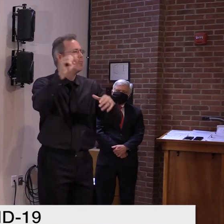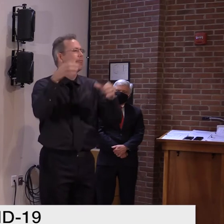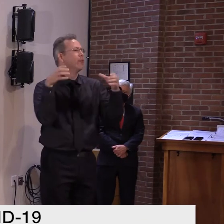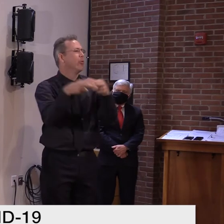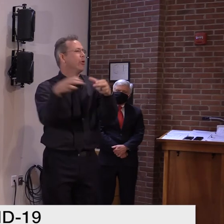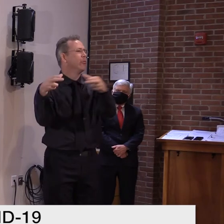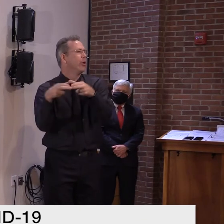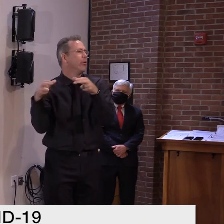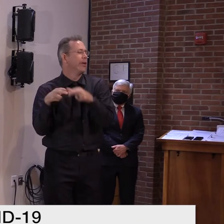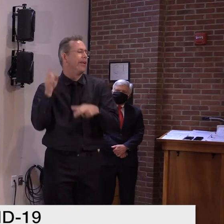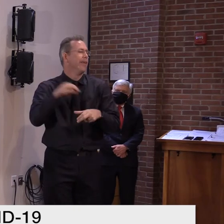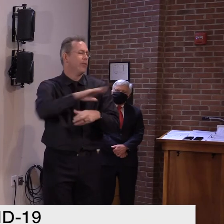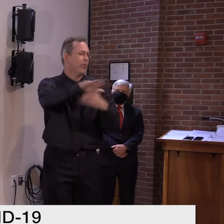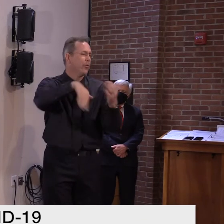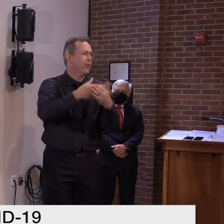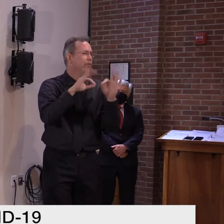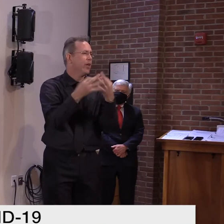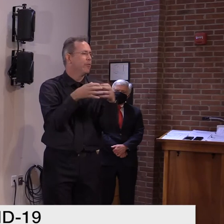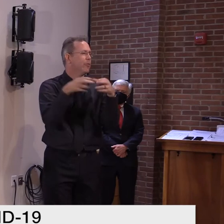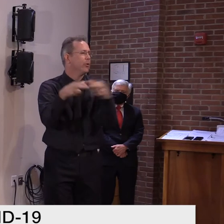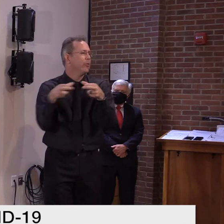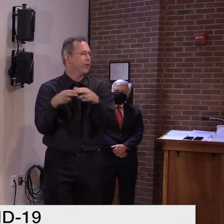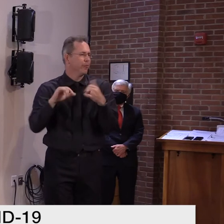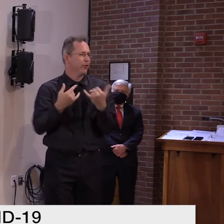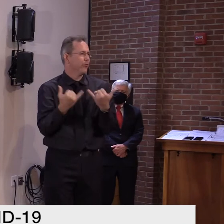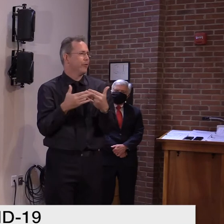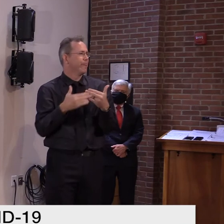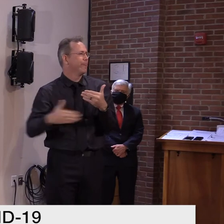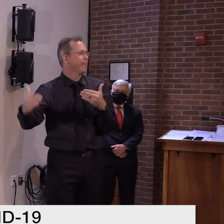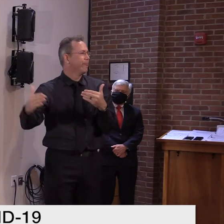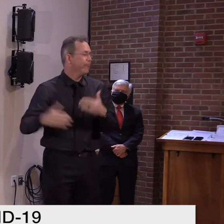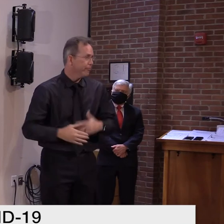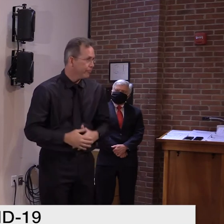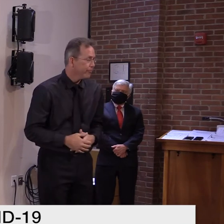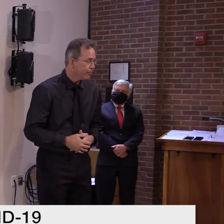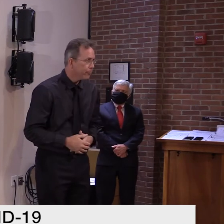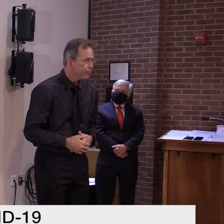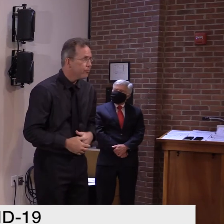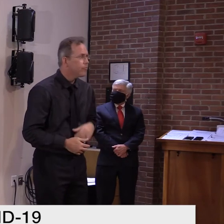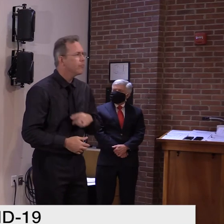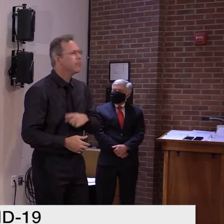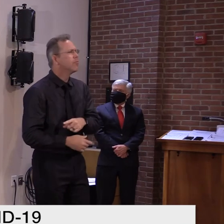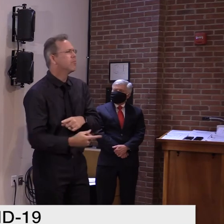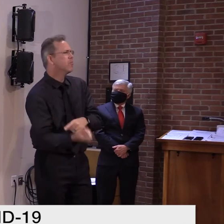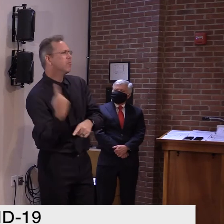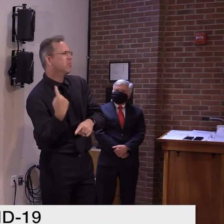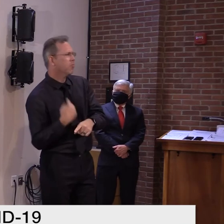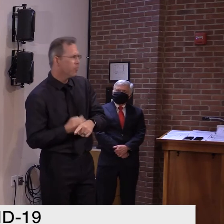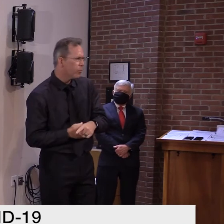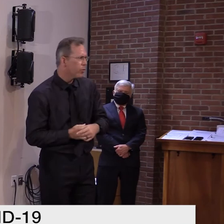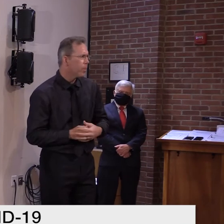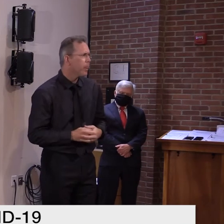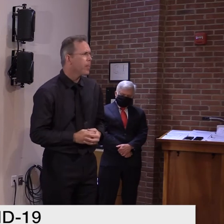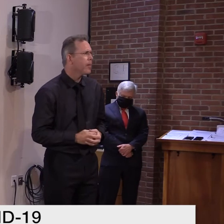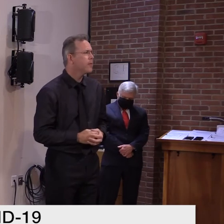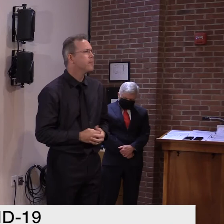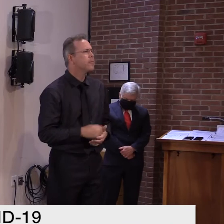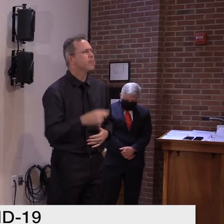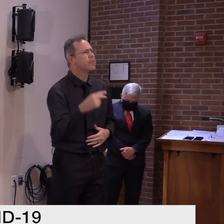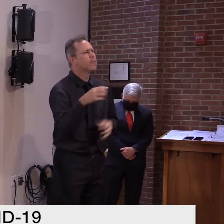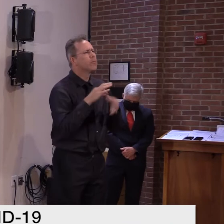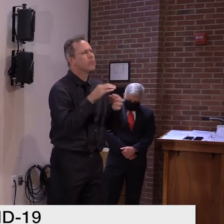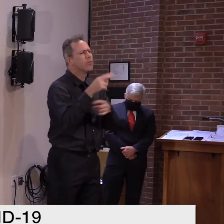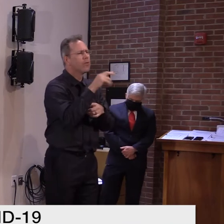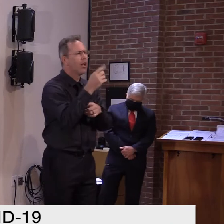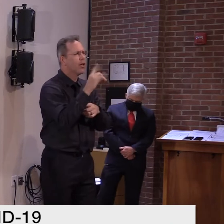the hazard pay program. Uh, that deadline is today. If, if employers are having trouble getting through